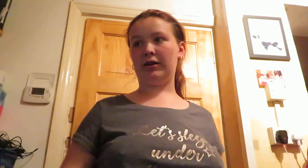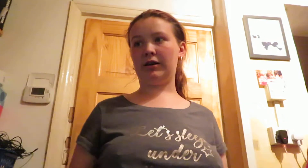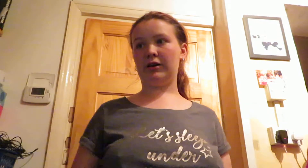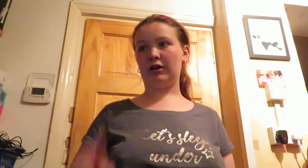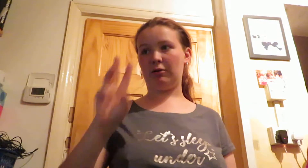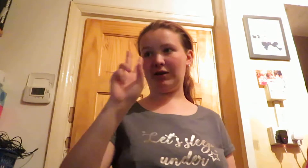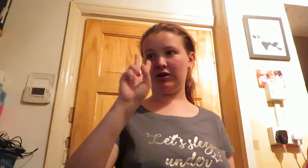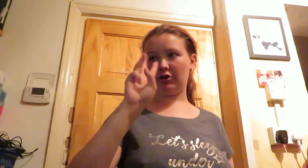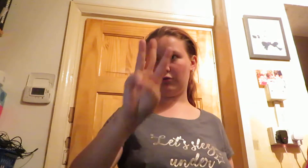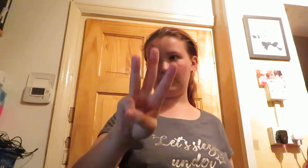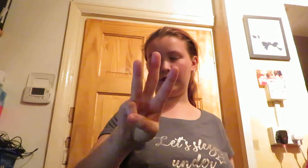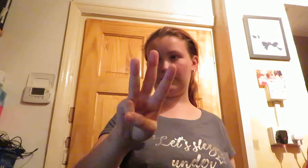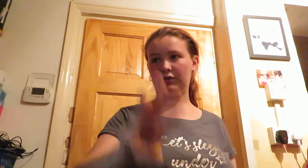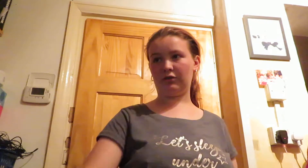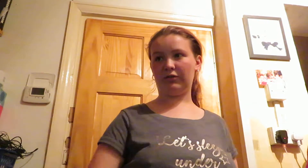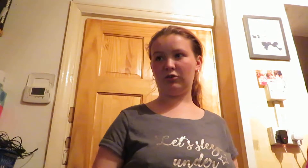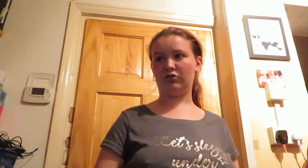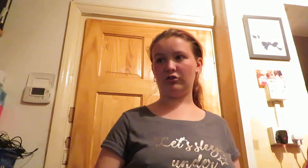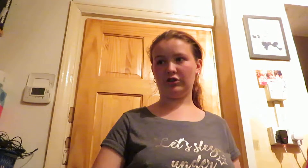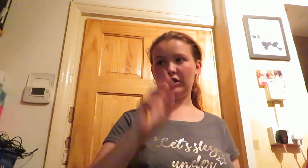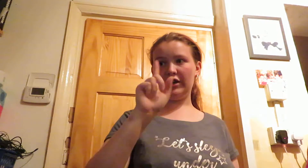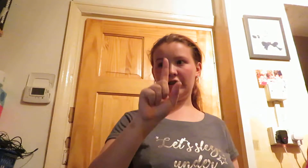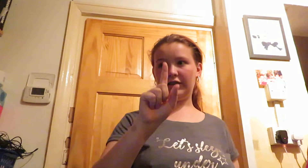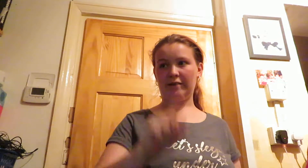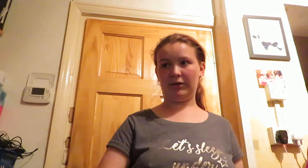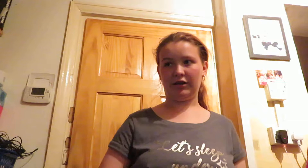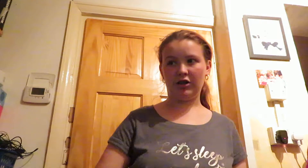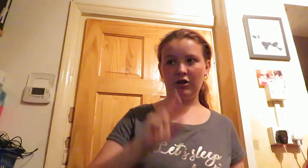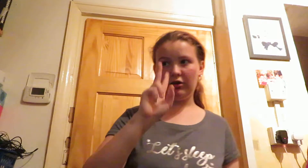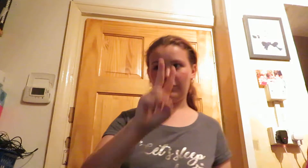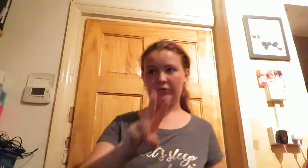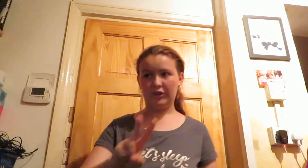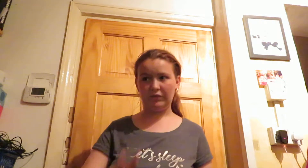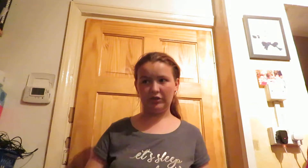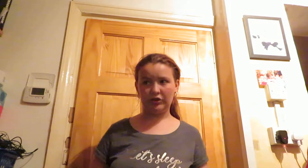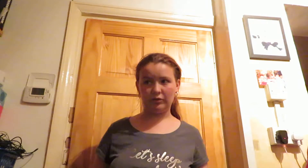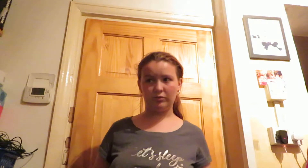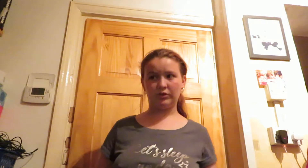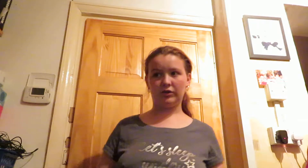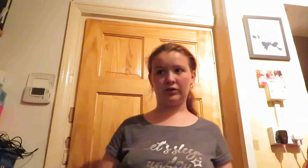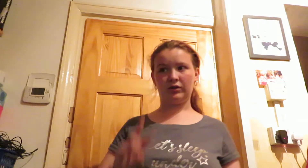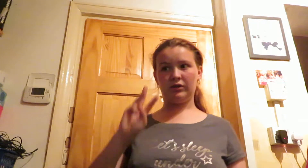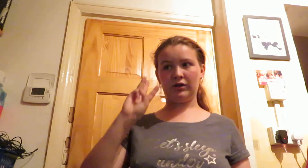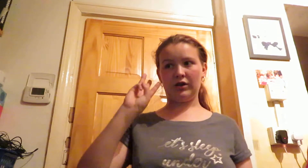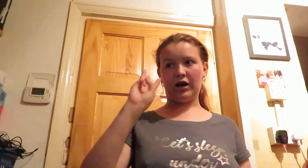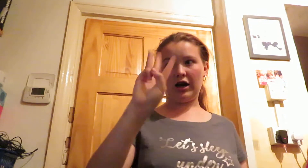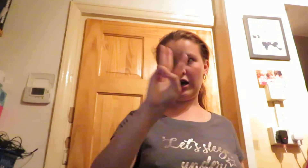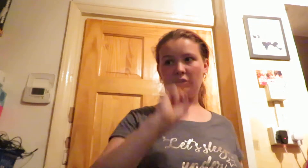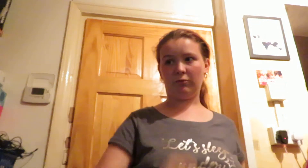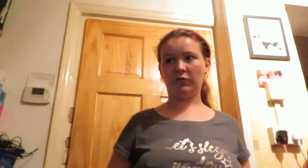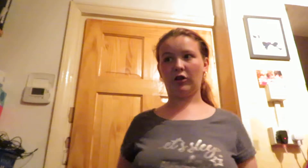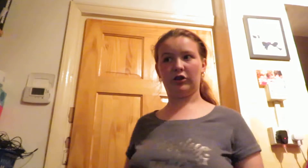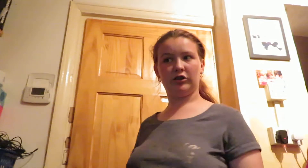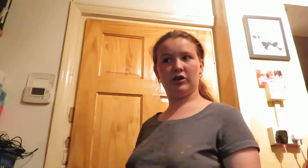wait i got three different sources gaming tv shows and vloggers